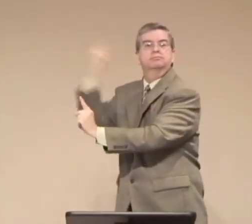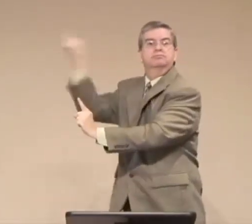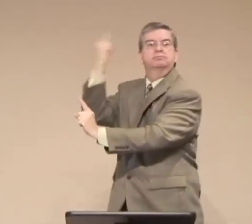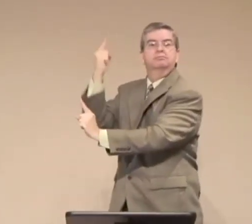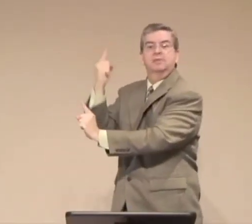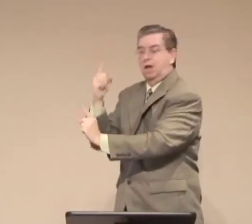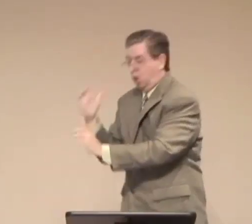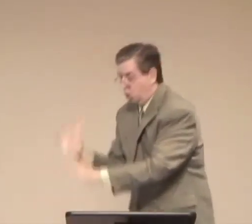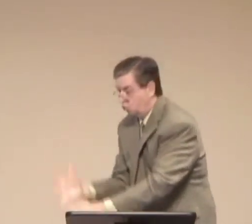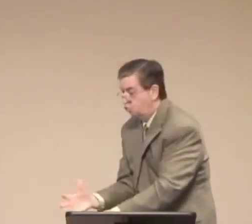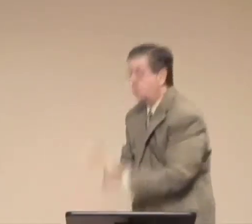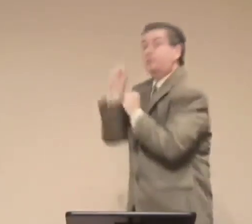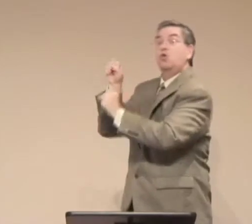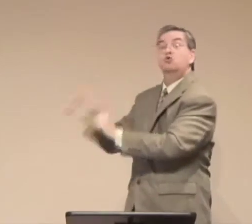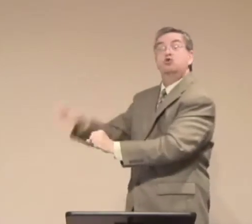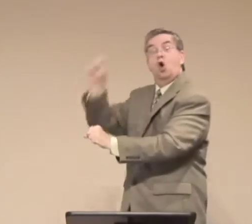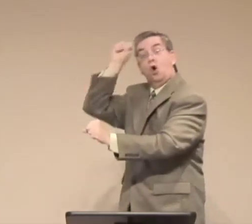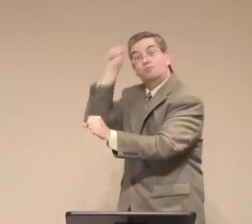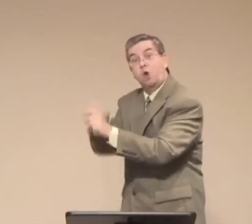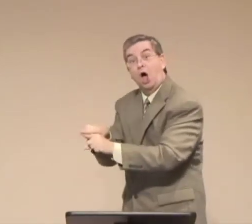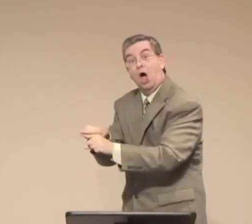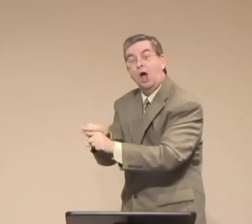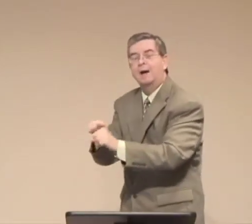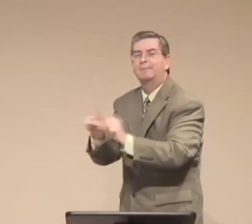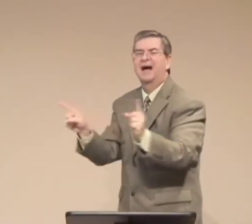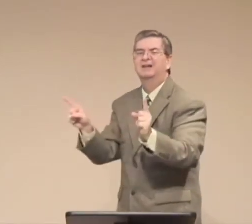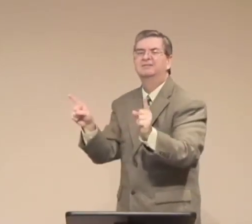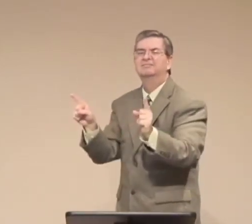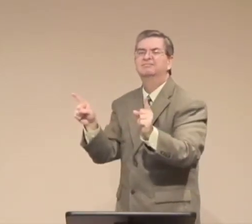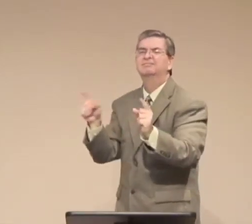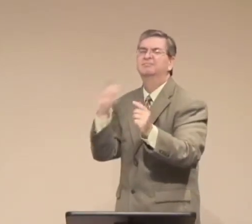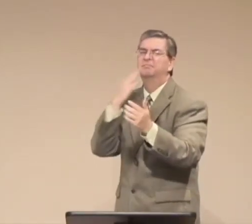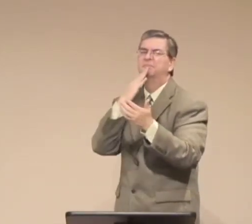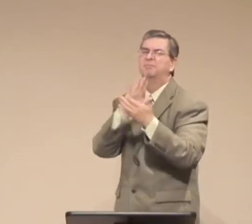And they scooped up Carlos and his brother.